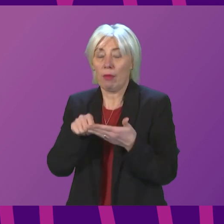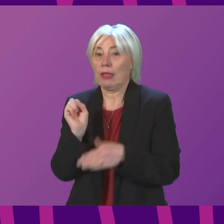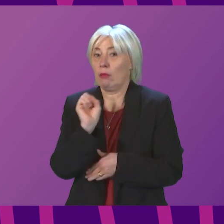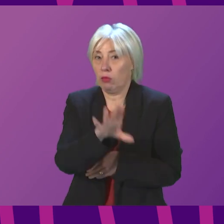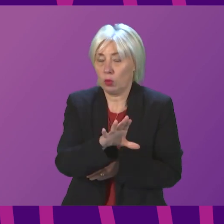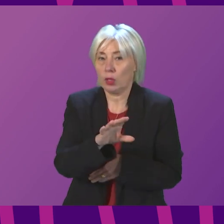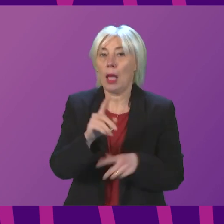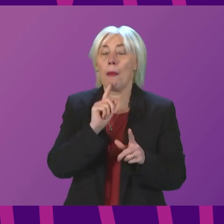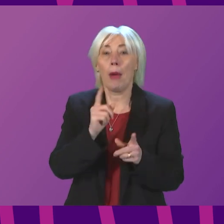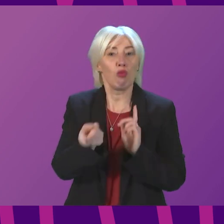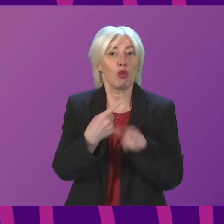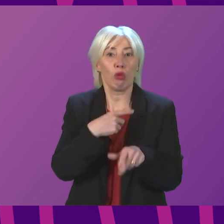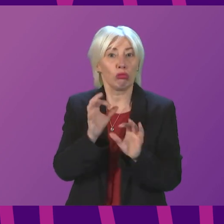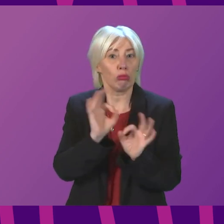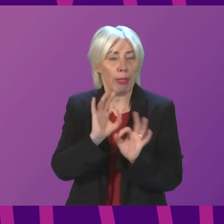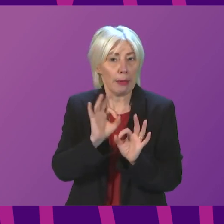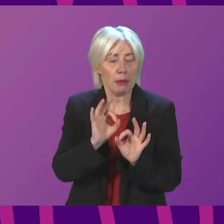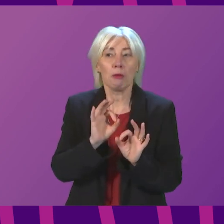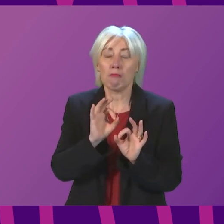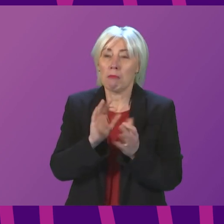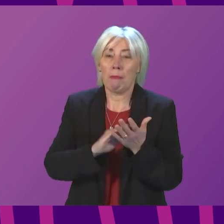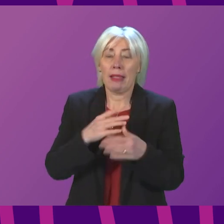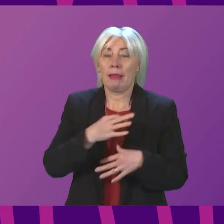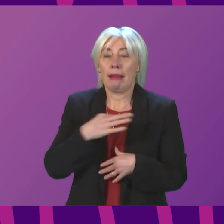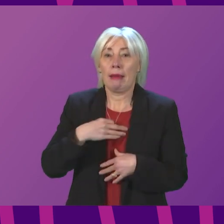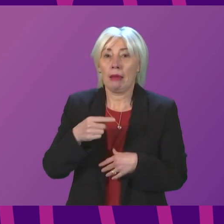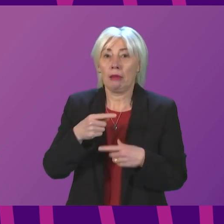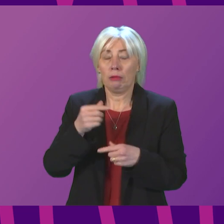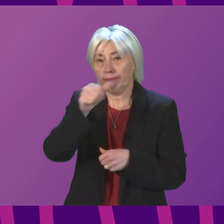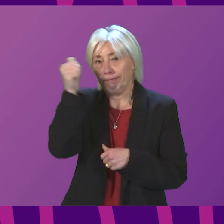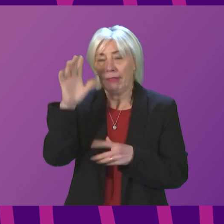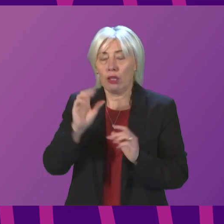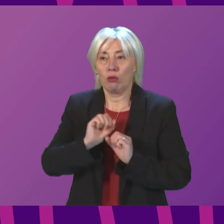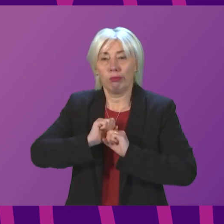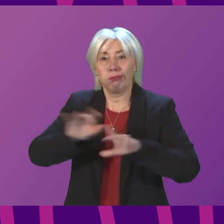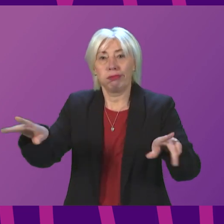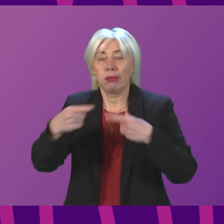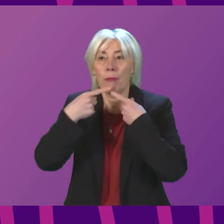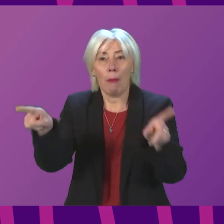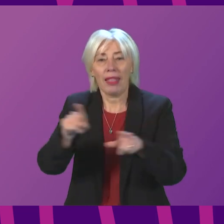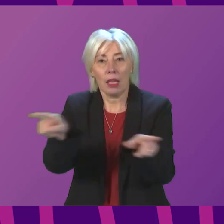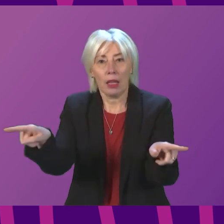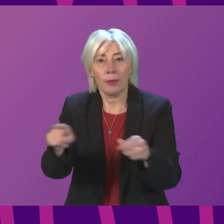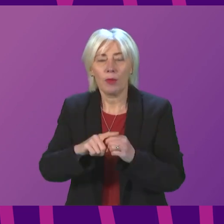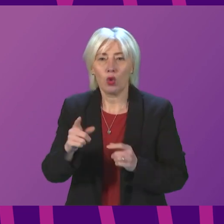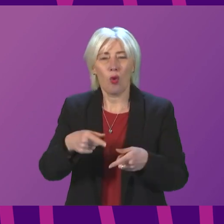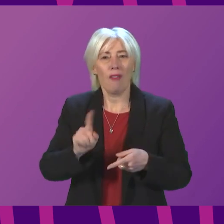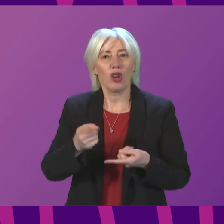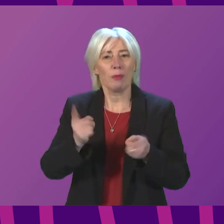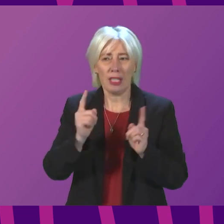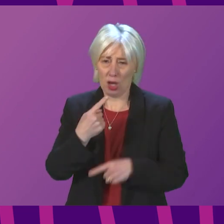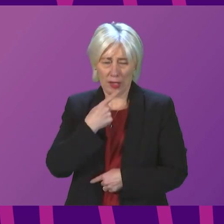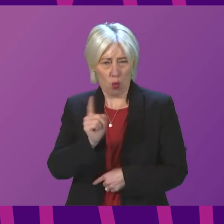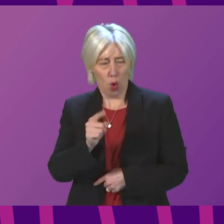but when he did not respond to them, they went public. So what does the First Minister say to mums-to-be and